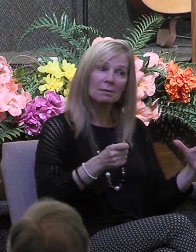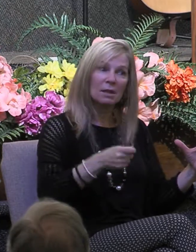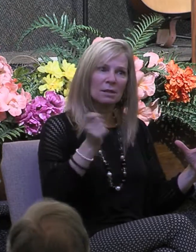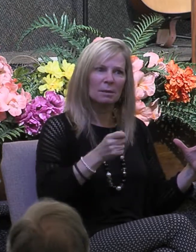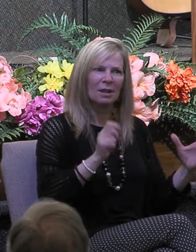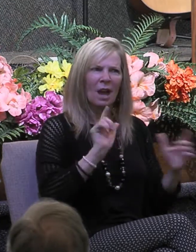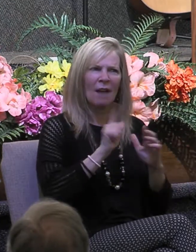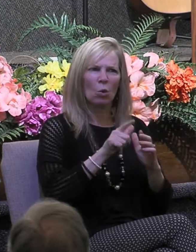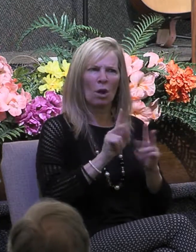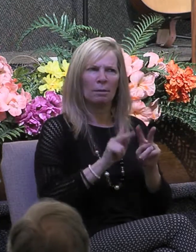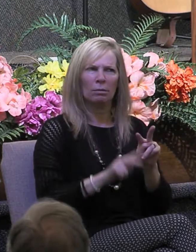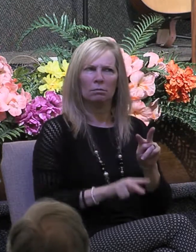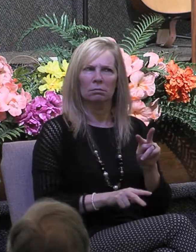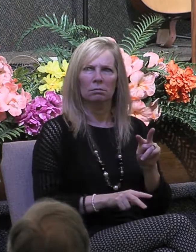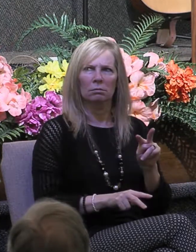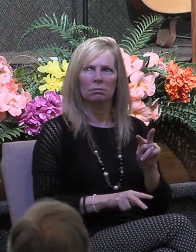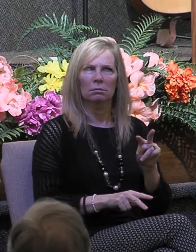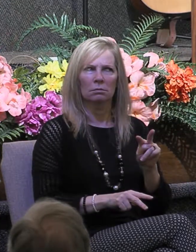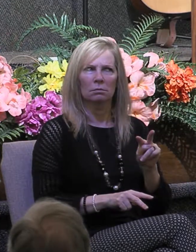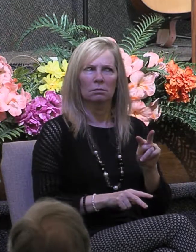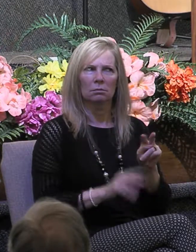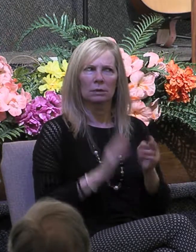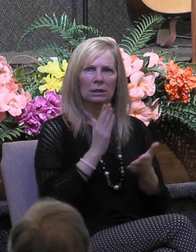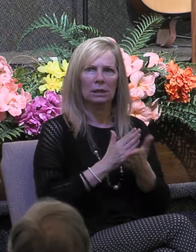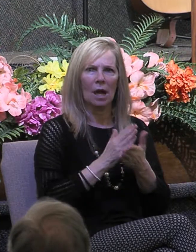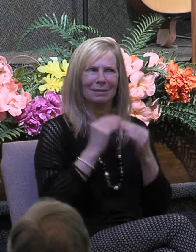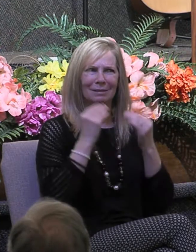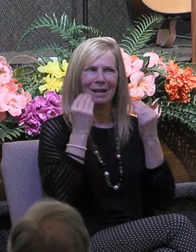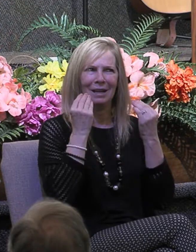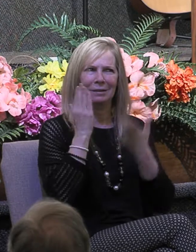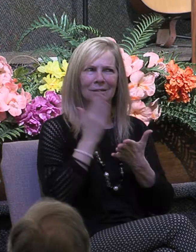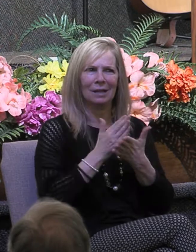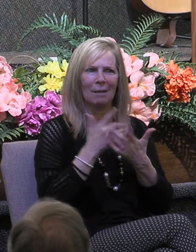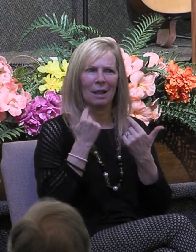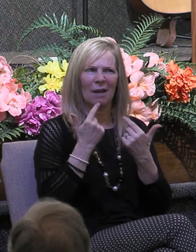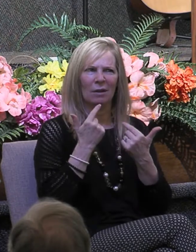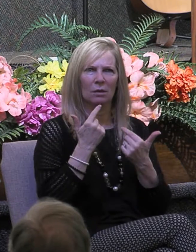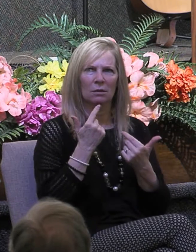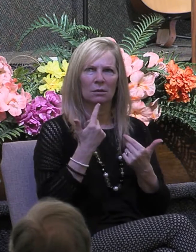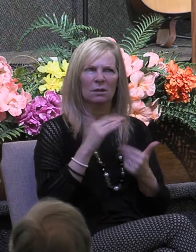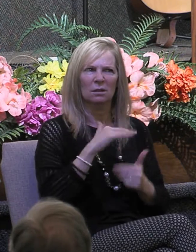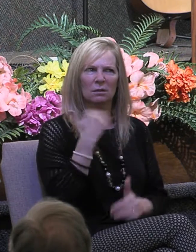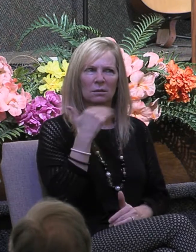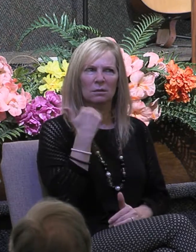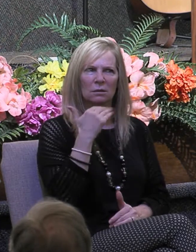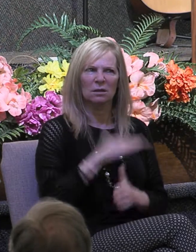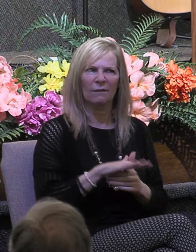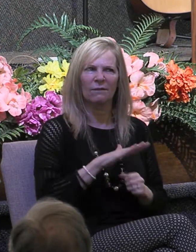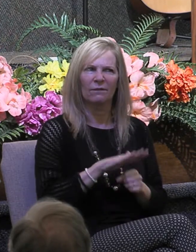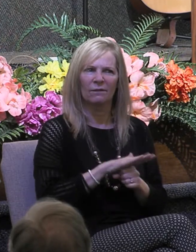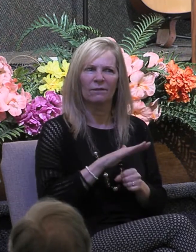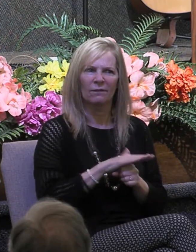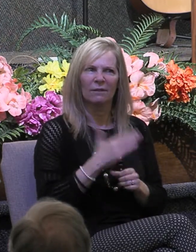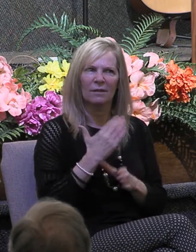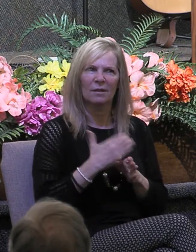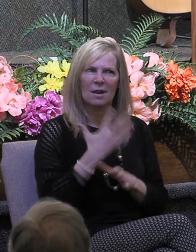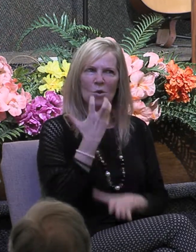smiling anymore they've had enough they're annoyed they're getting more agitated by the moment but I keep on banging